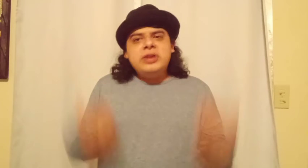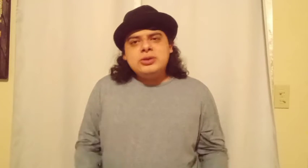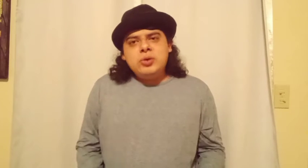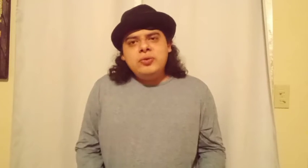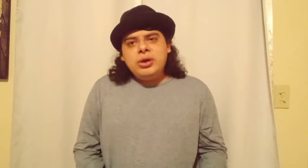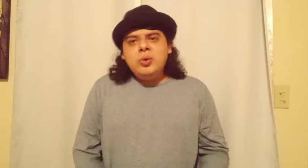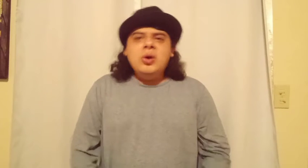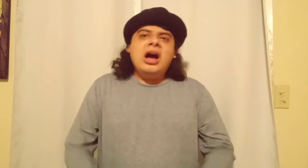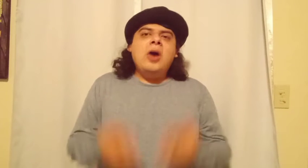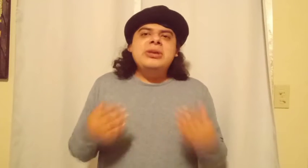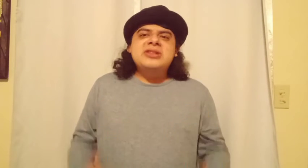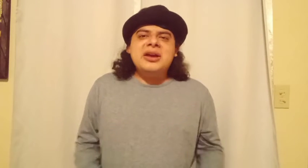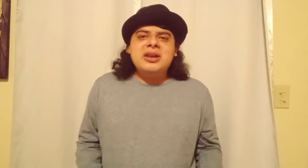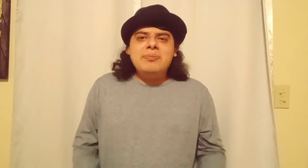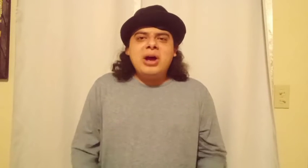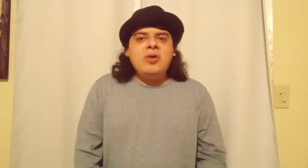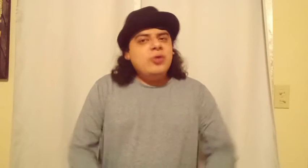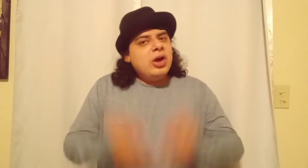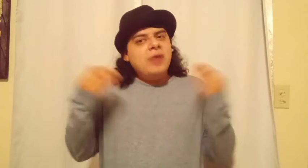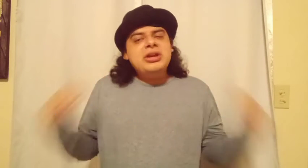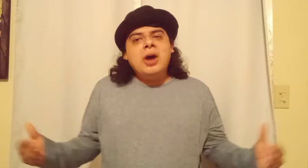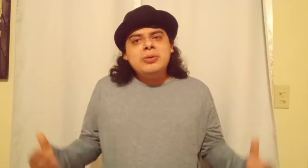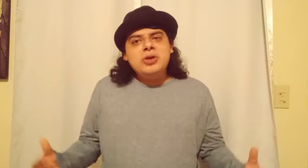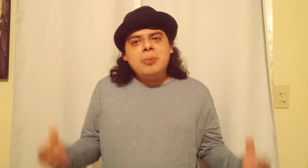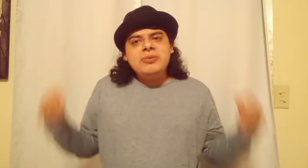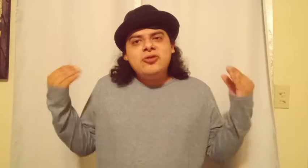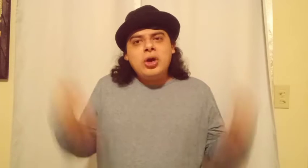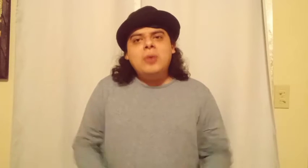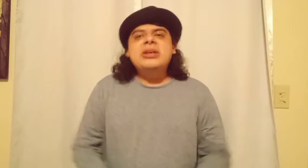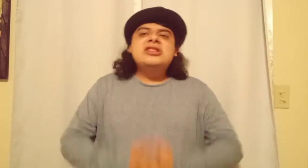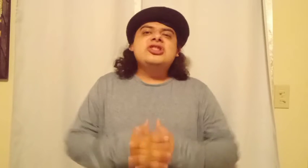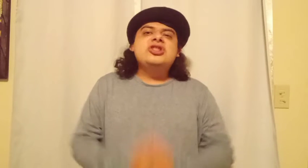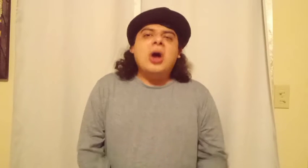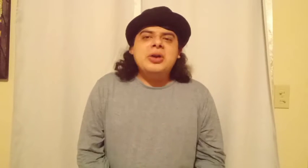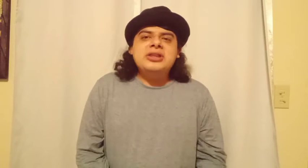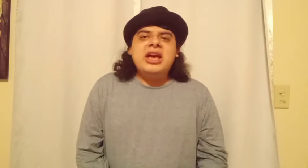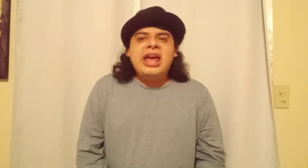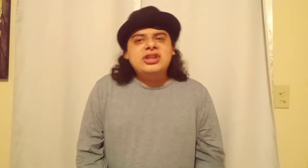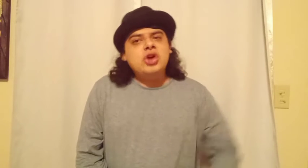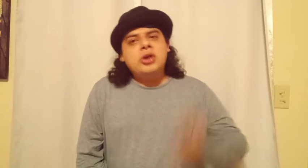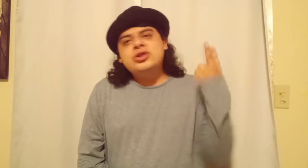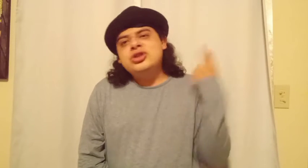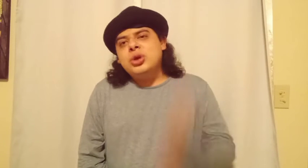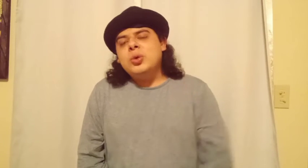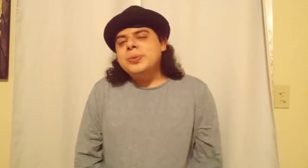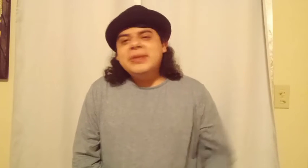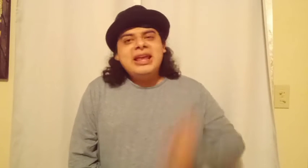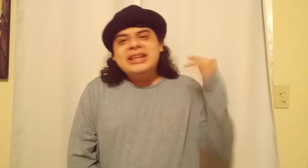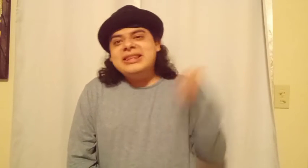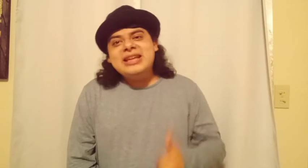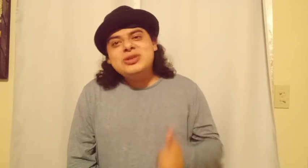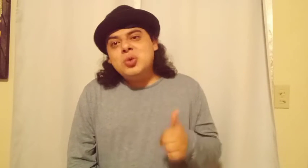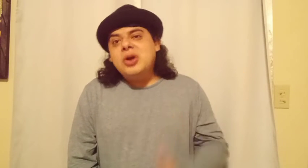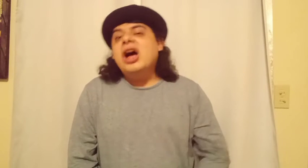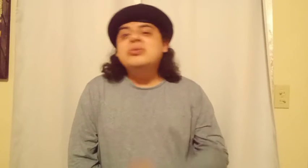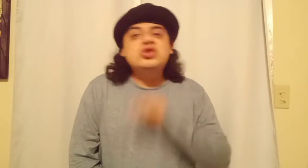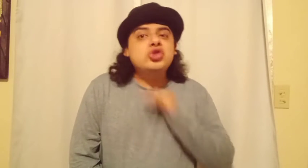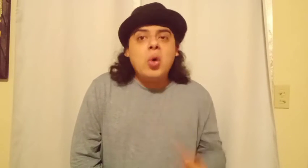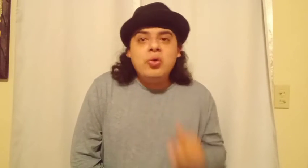this review, I'll be talking about the upcoming film, Sonic the Hedgehog 2. In this one, I'm so